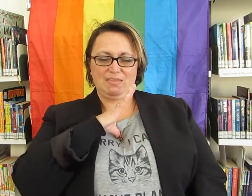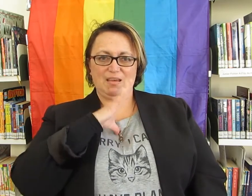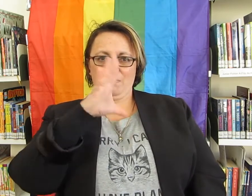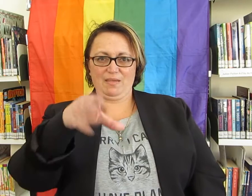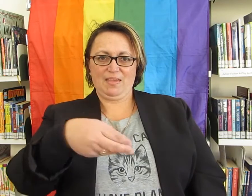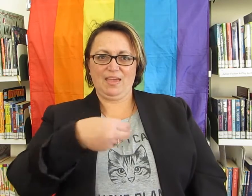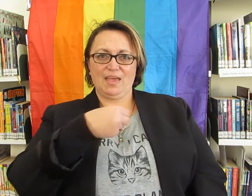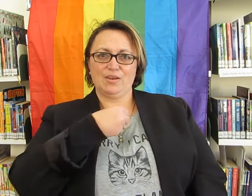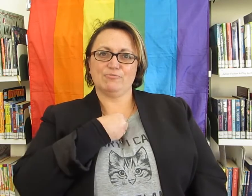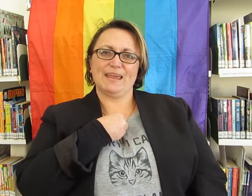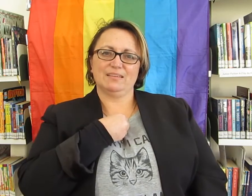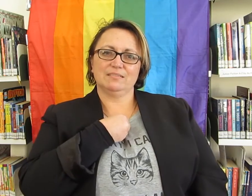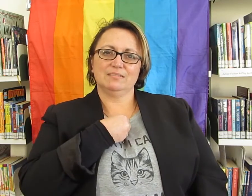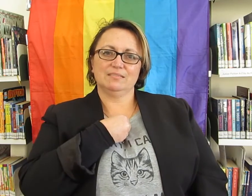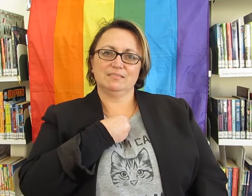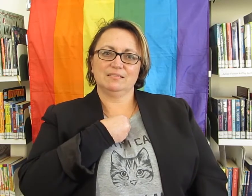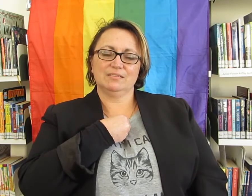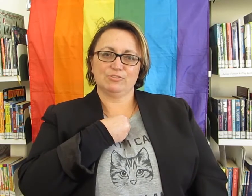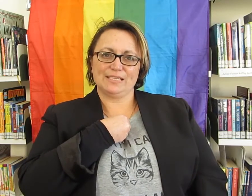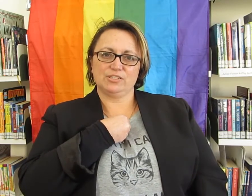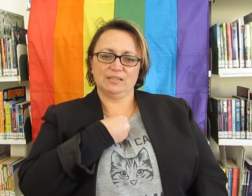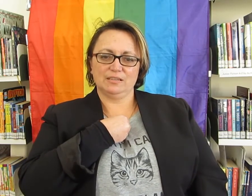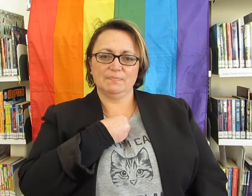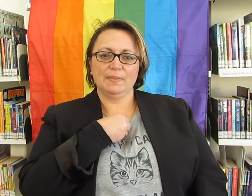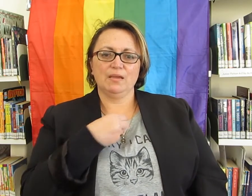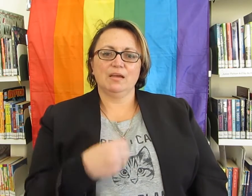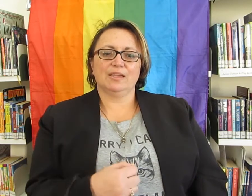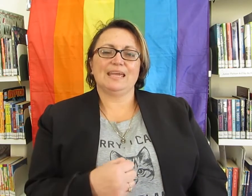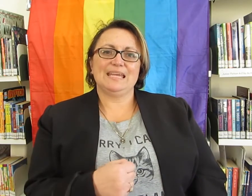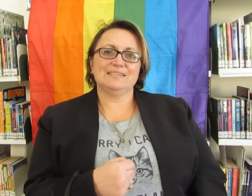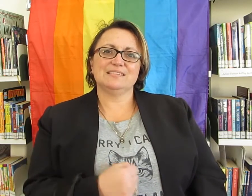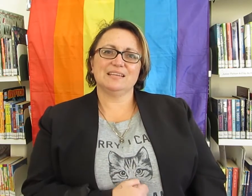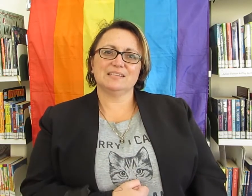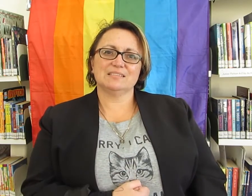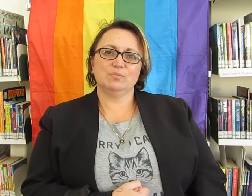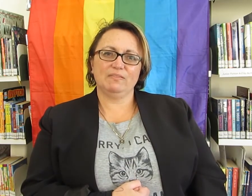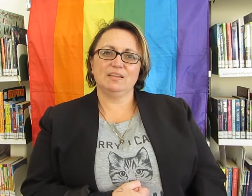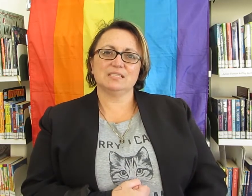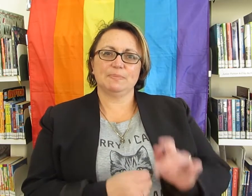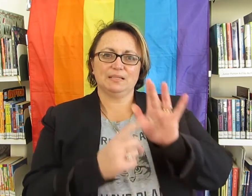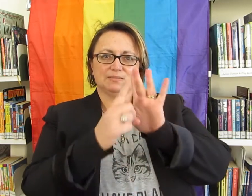thumb and around. Transgender. Okay, intersex we fingerspell it.